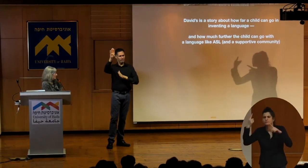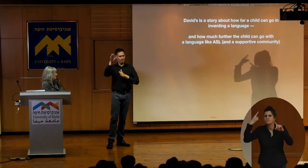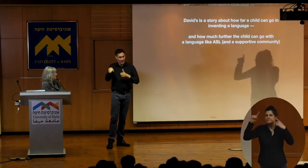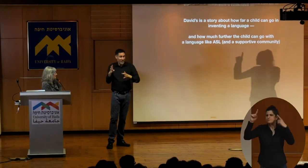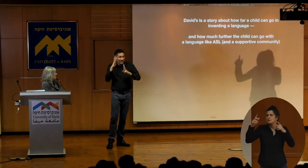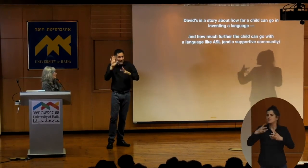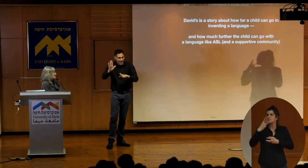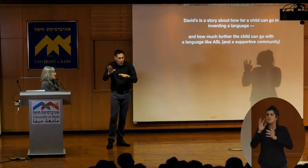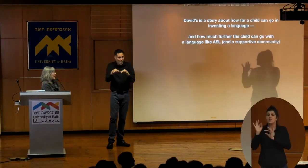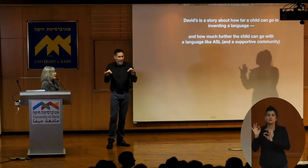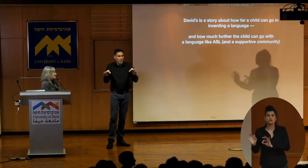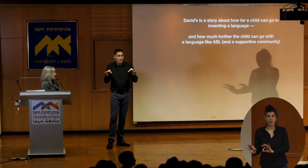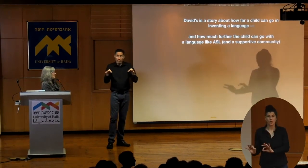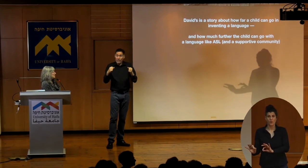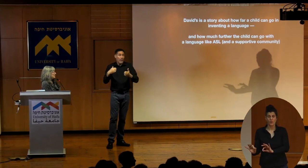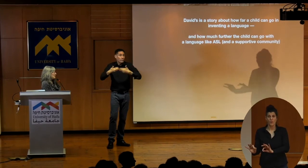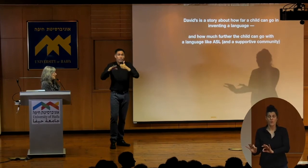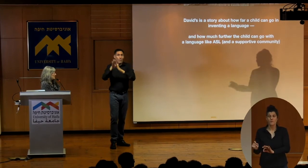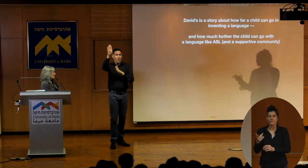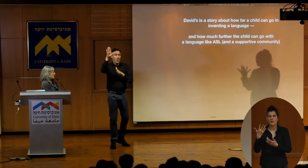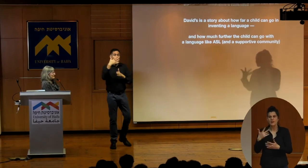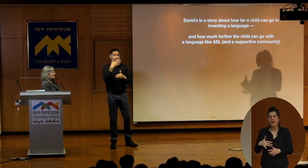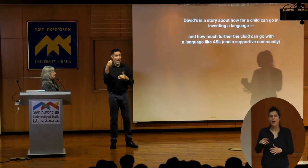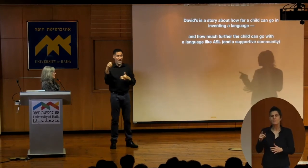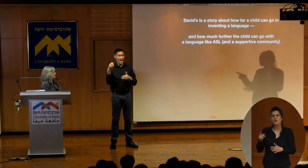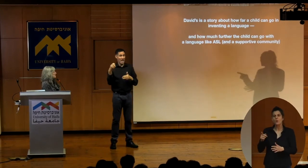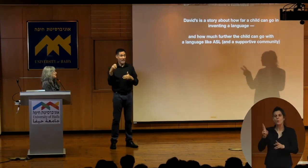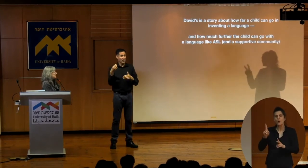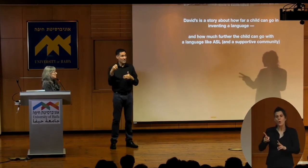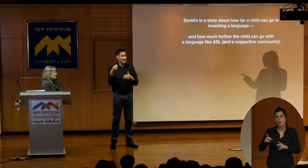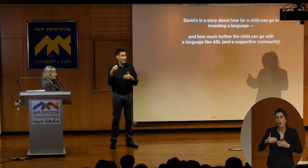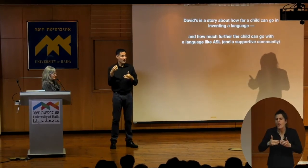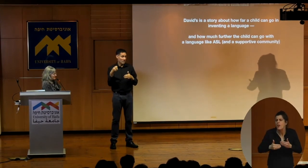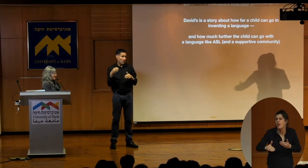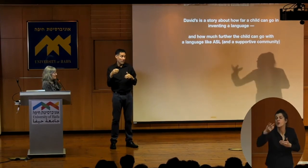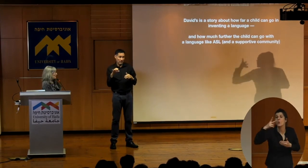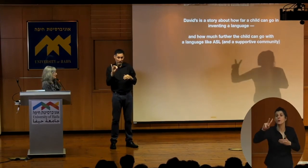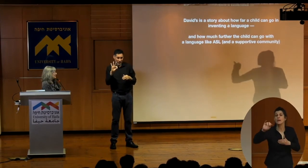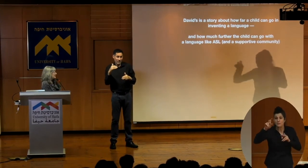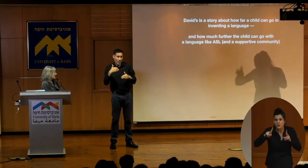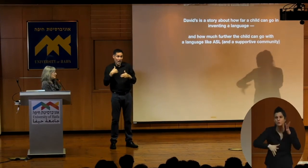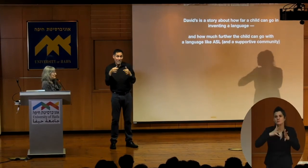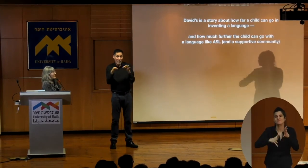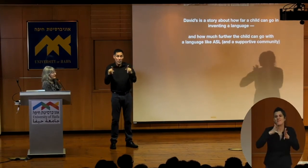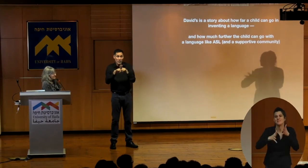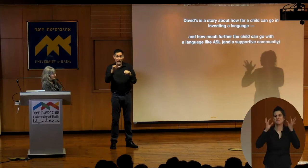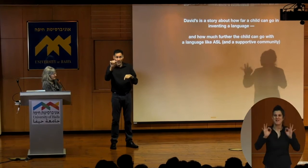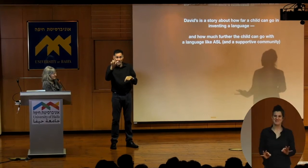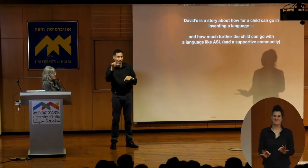and how much farther the child can go with a language like American Sign Language and with a